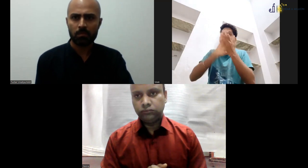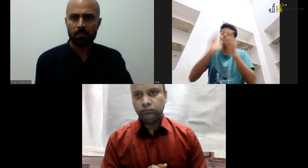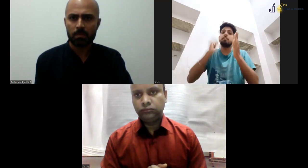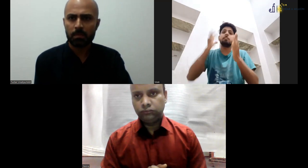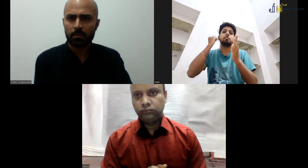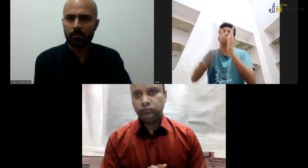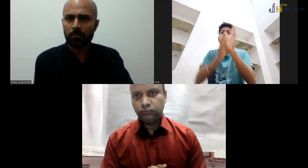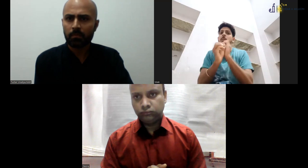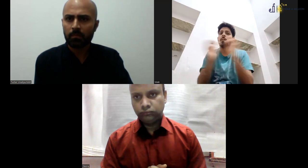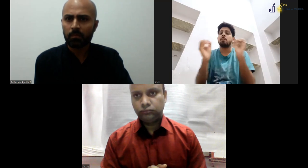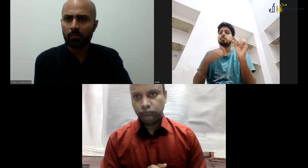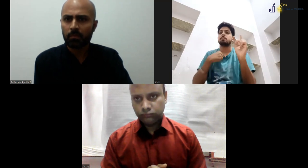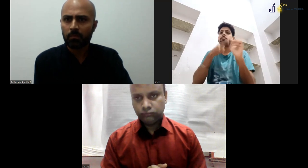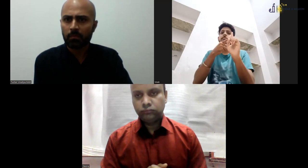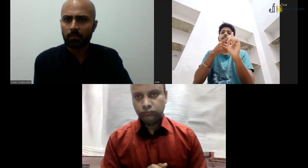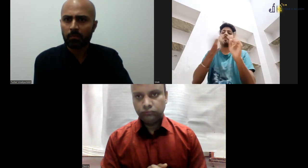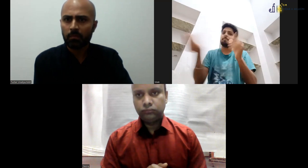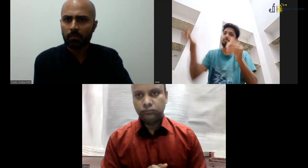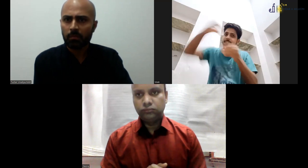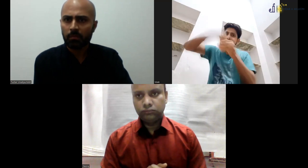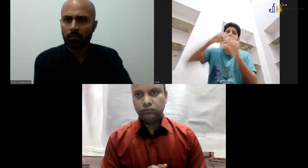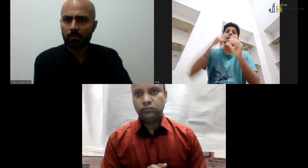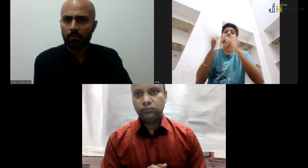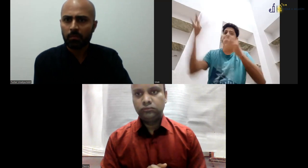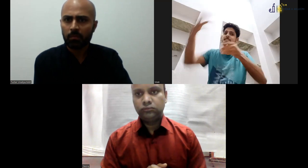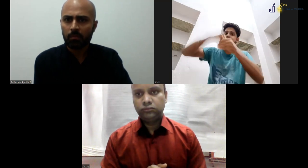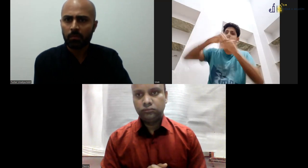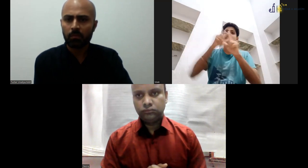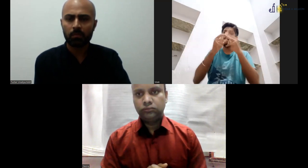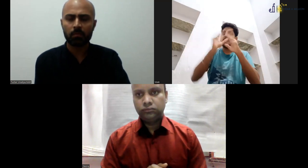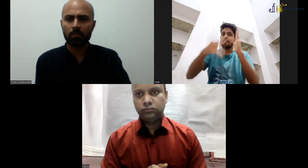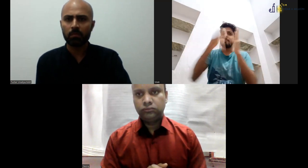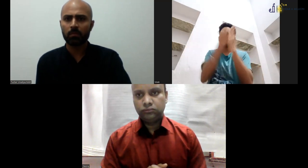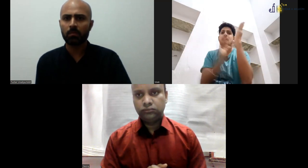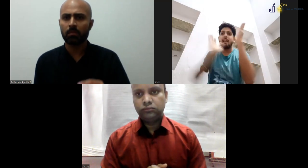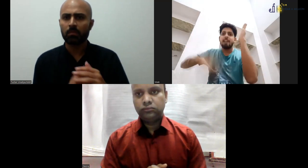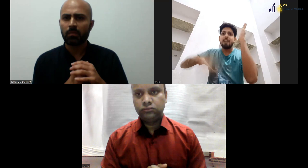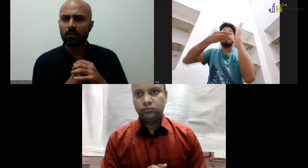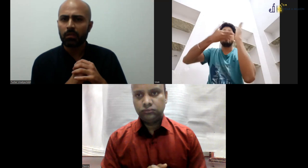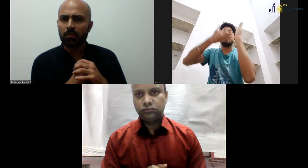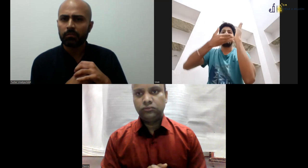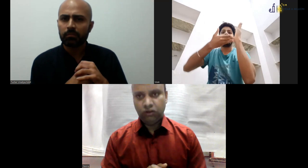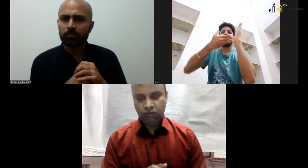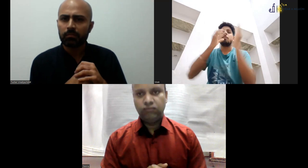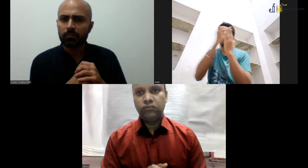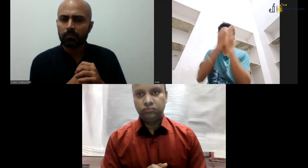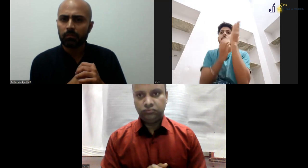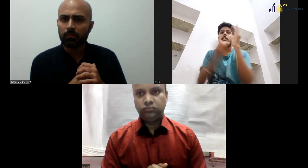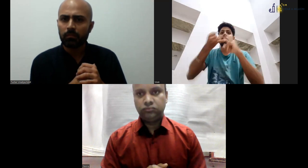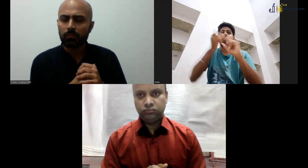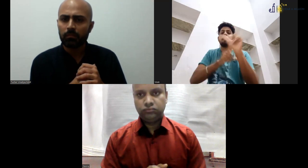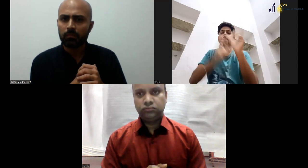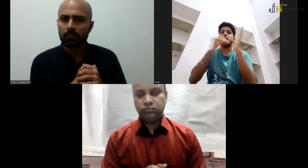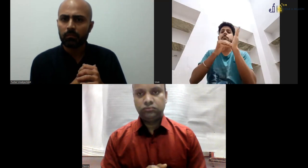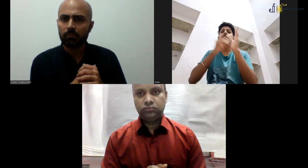deaf people who are saying the teachers don't know ISL, but they are saying that we are certified. And they say that,